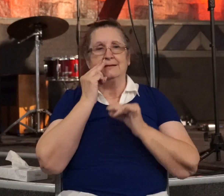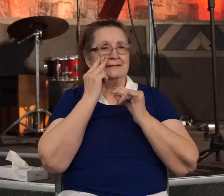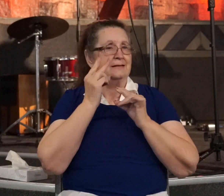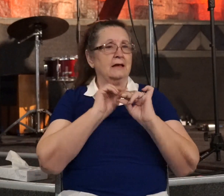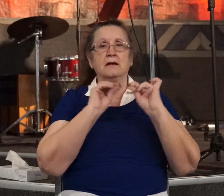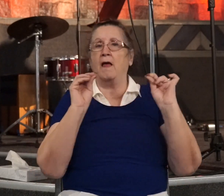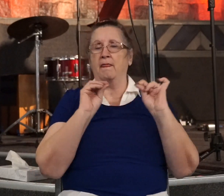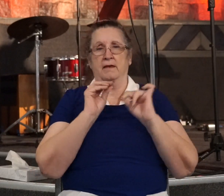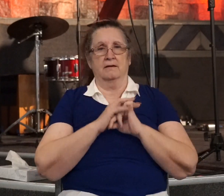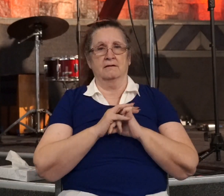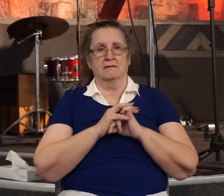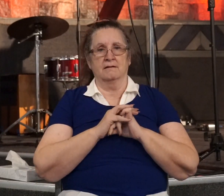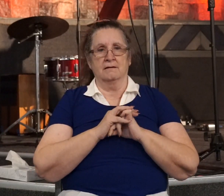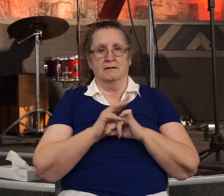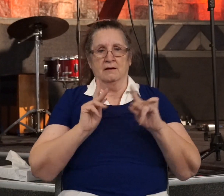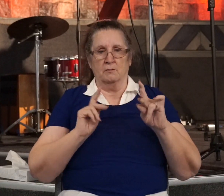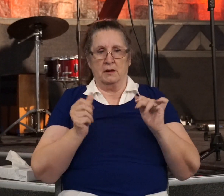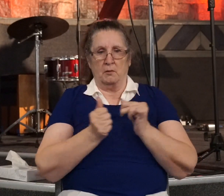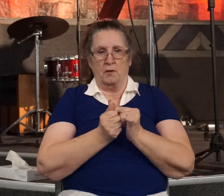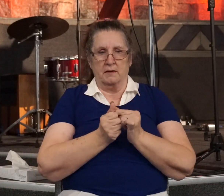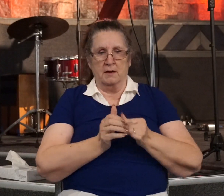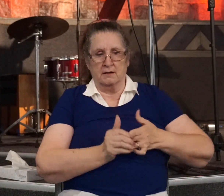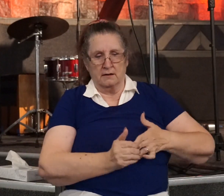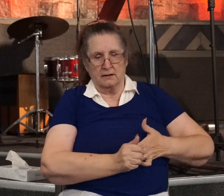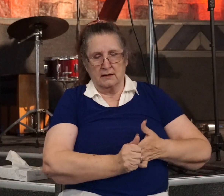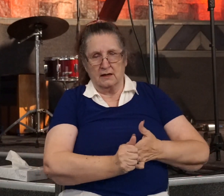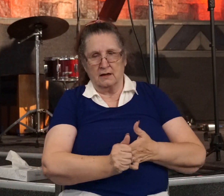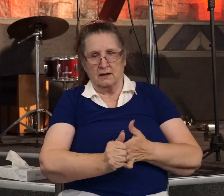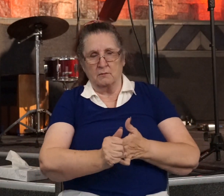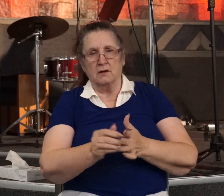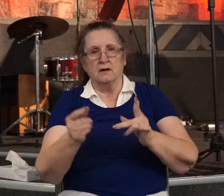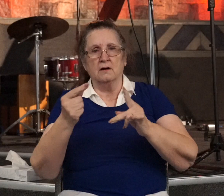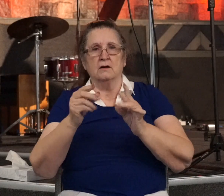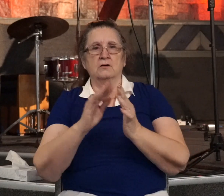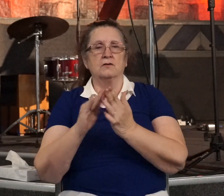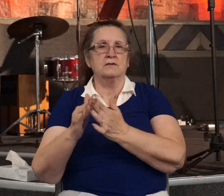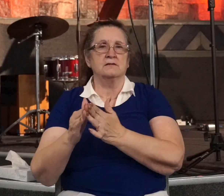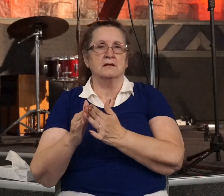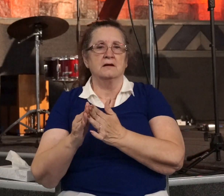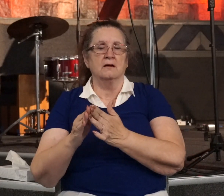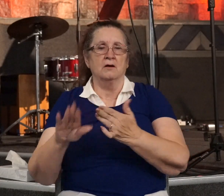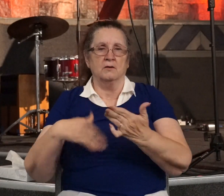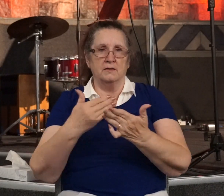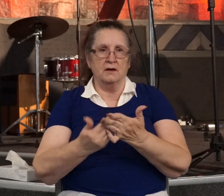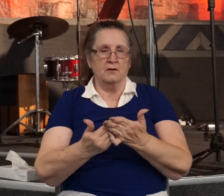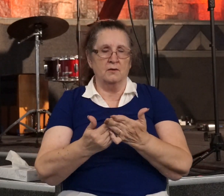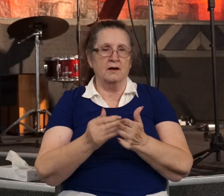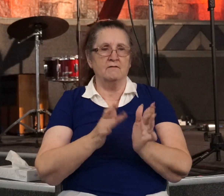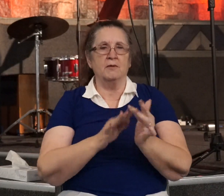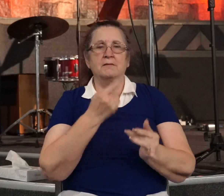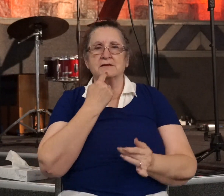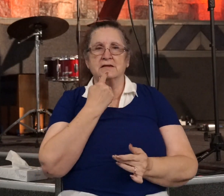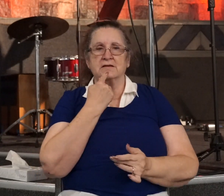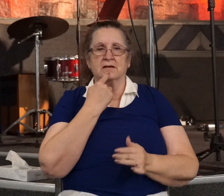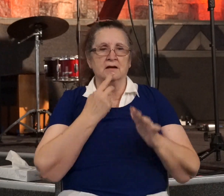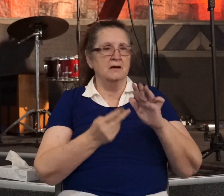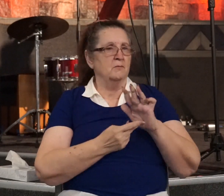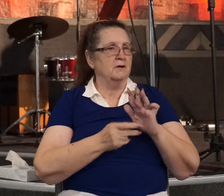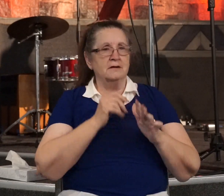And his companions actually had to lead him by hand into the city. And once there, the Bible tells us that Paul did not eat or drink for